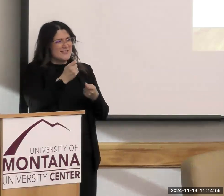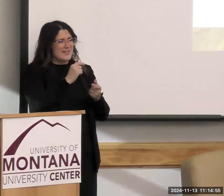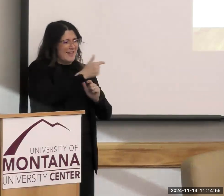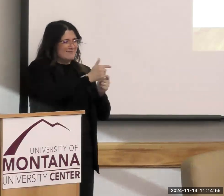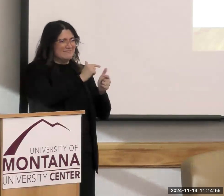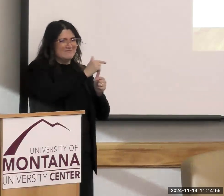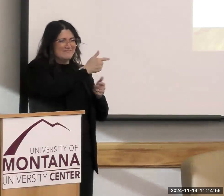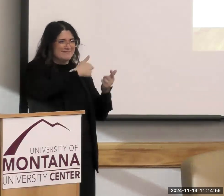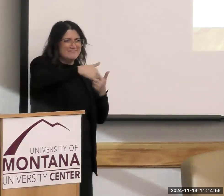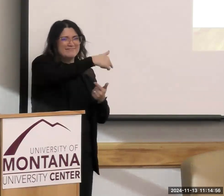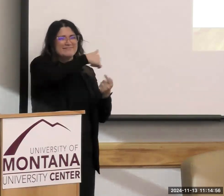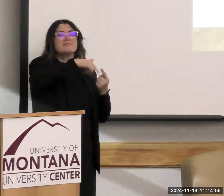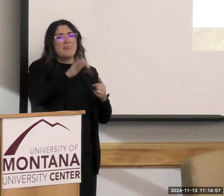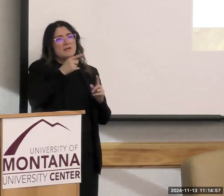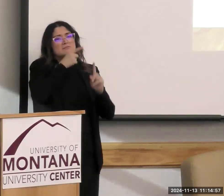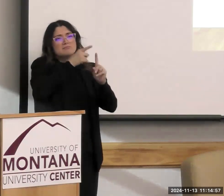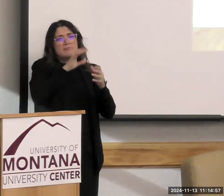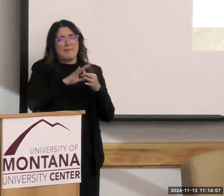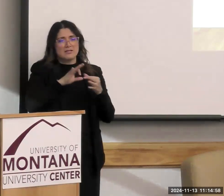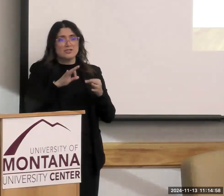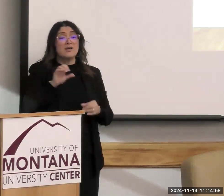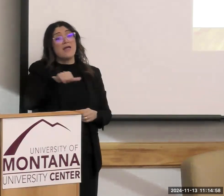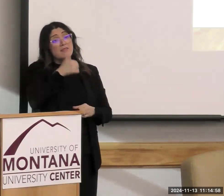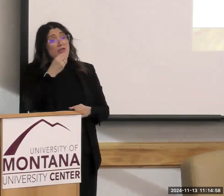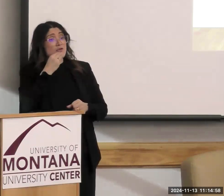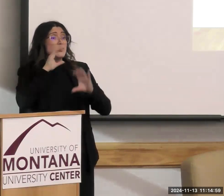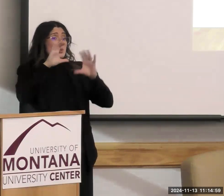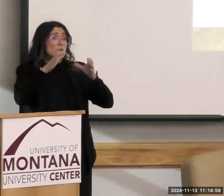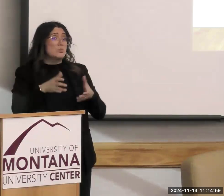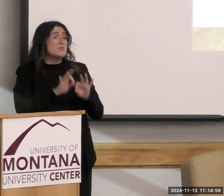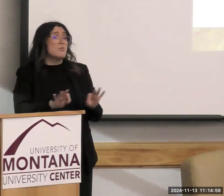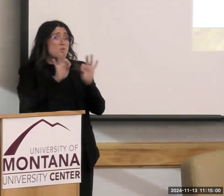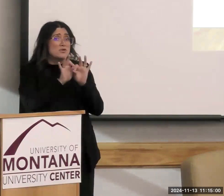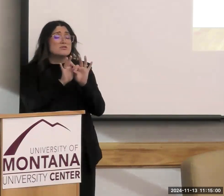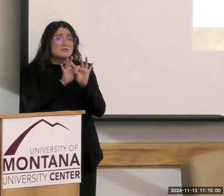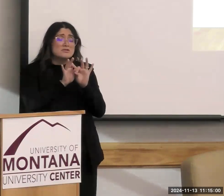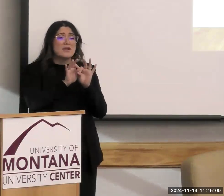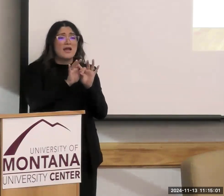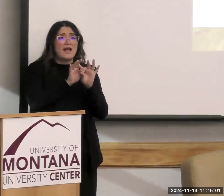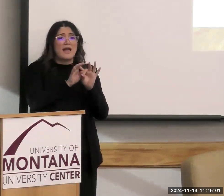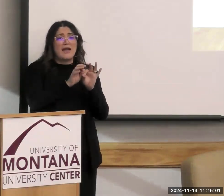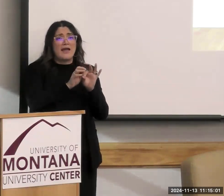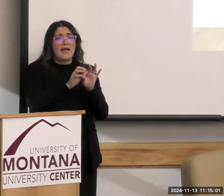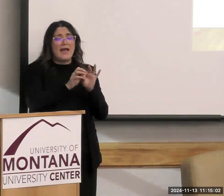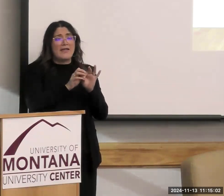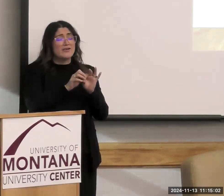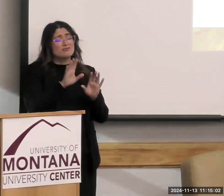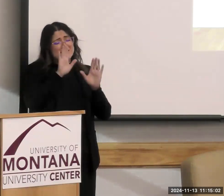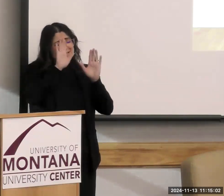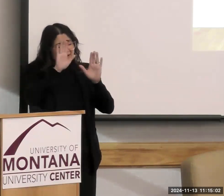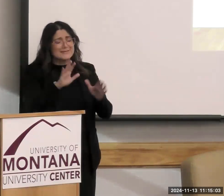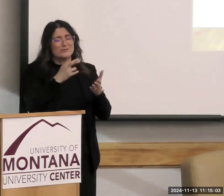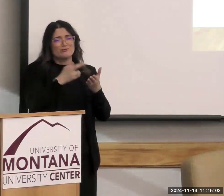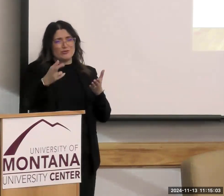that is the primary message. And the other food groups are important, and there's discussion about, in these excellent resource materials,